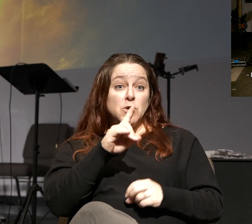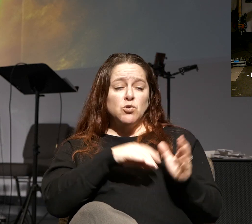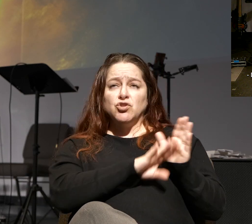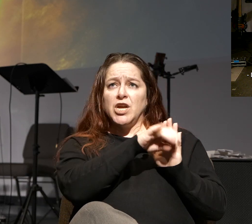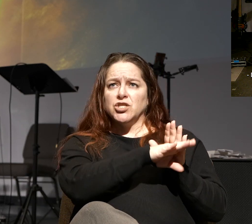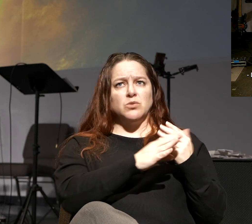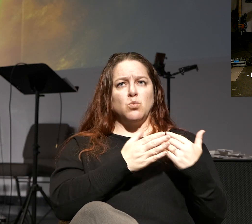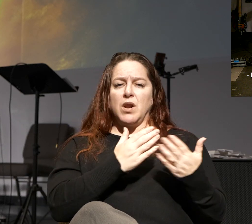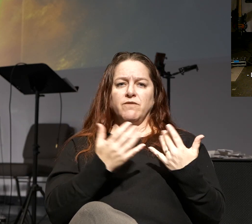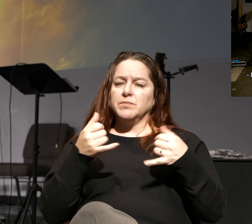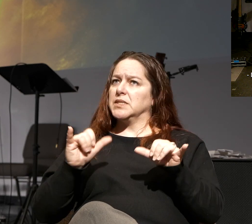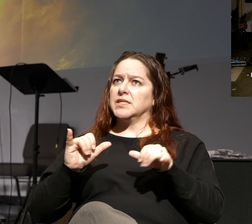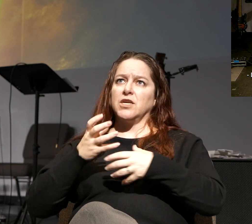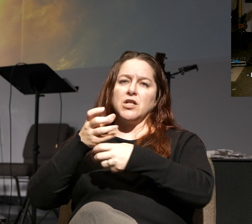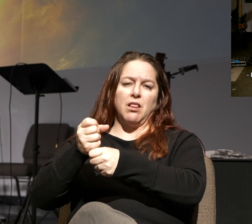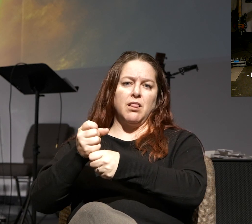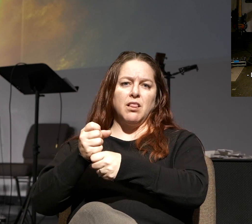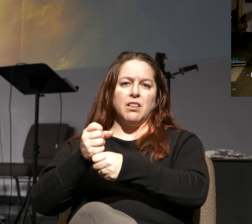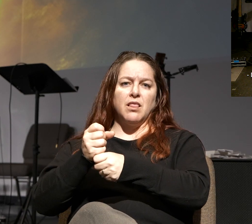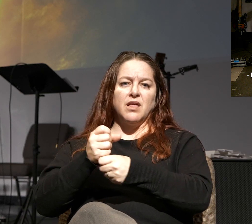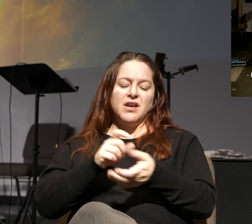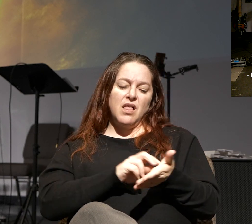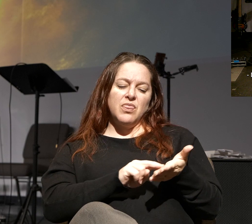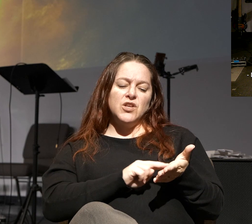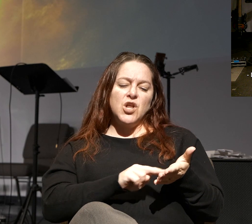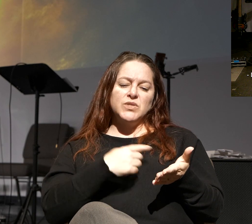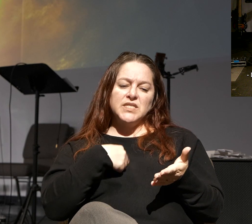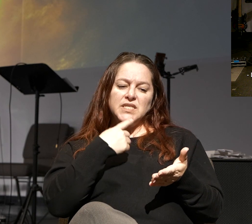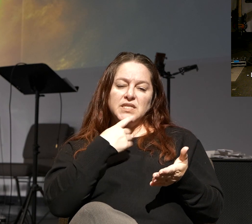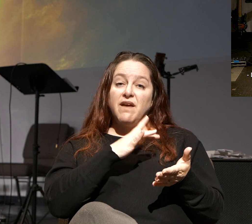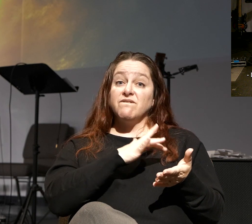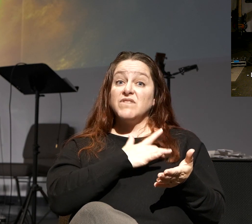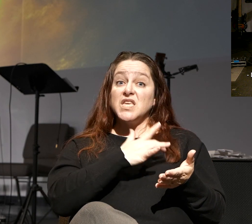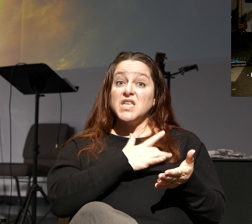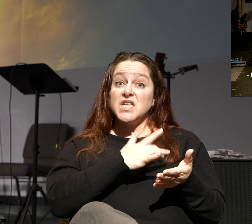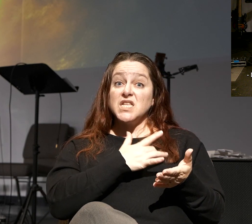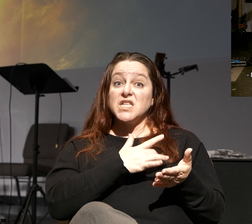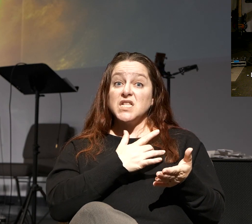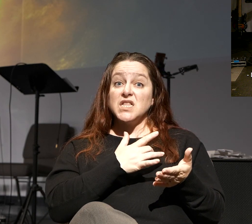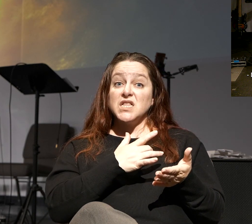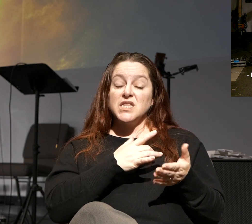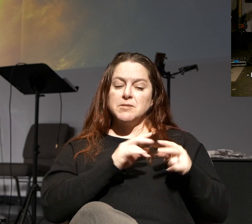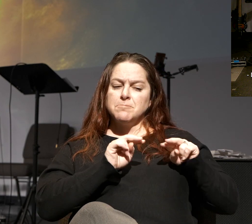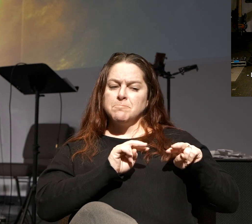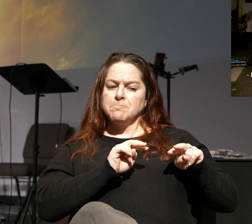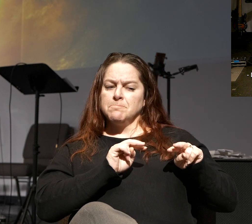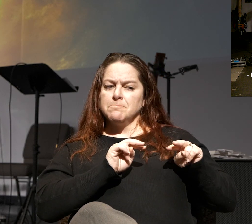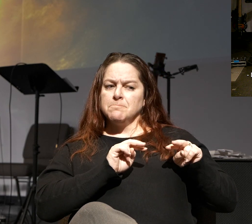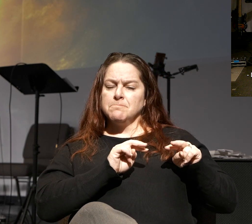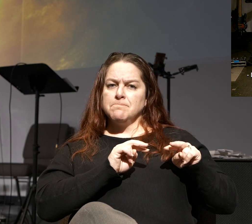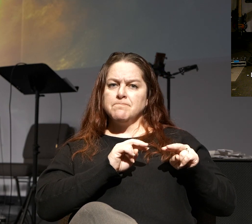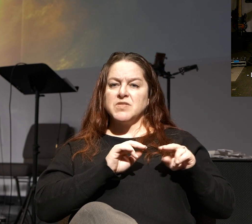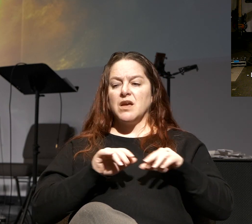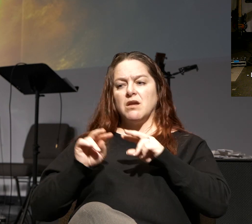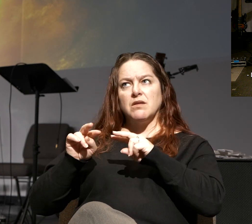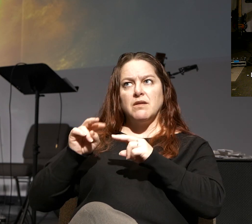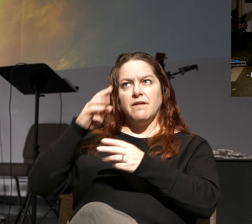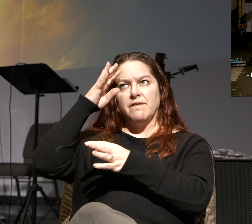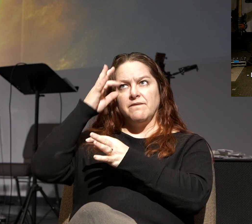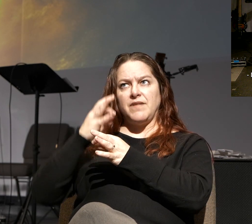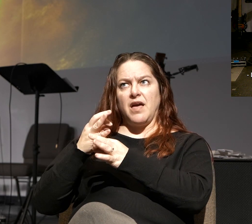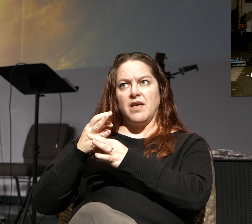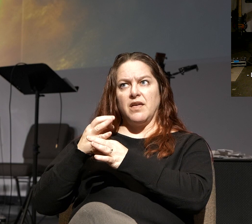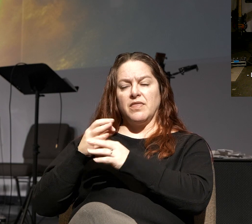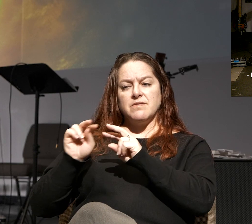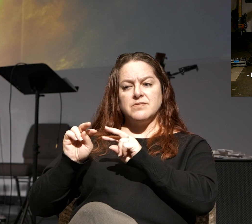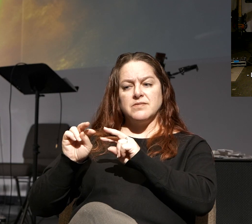So, I put this on your notes. Feelings, you have to keep your eyes, your feelings have to keep your eyes on your faith, and faith has to keep your eyes